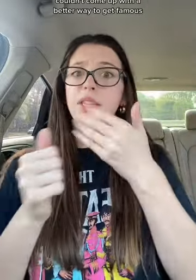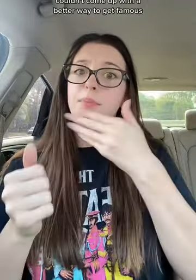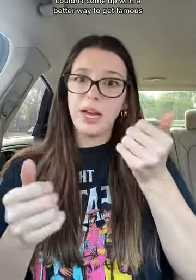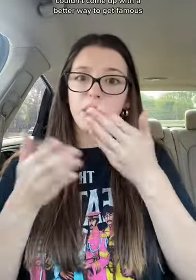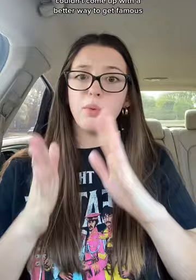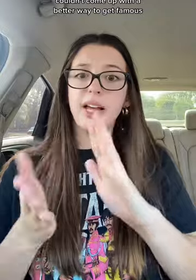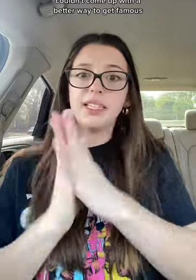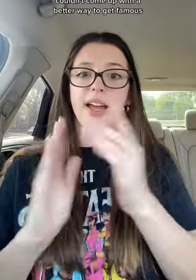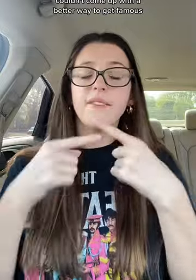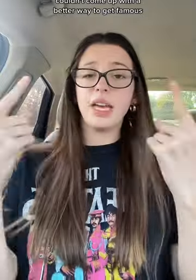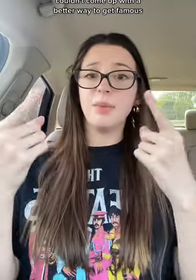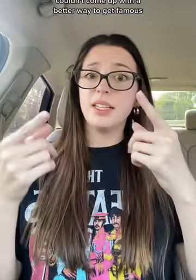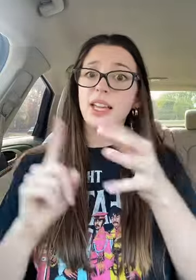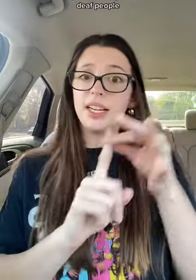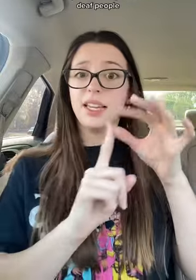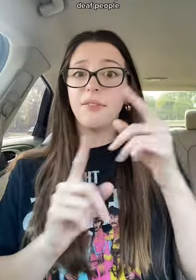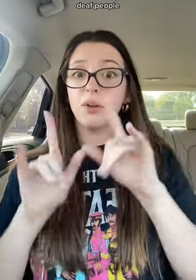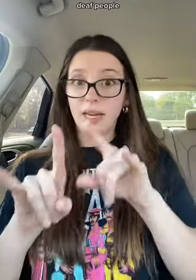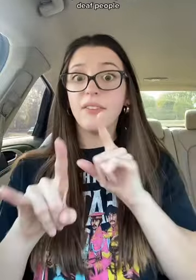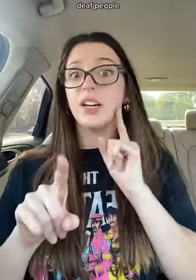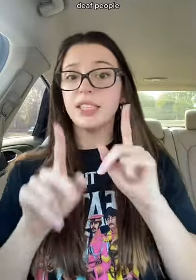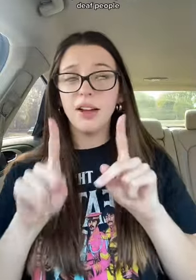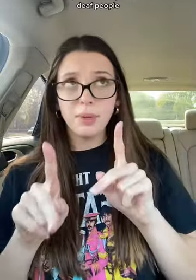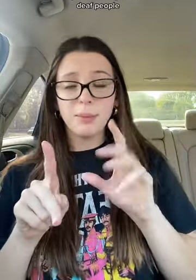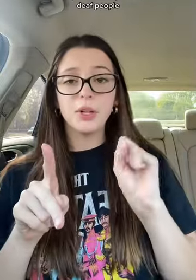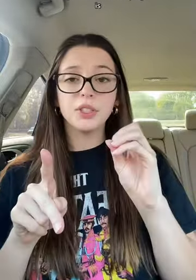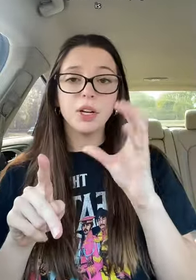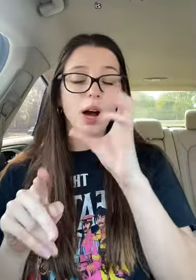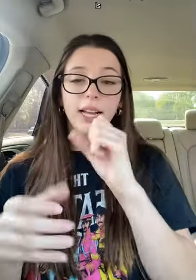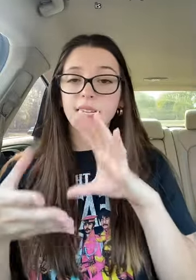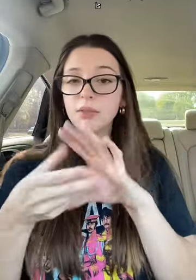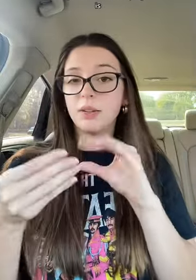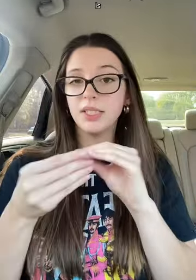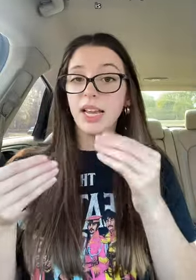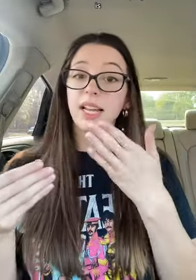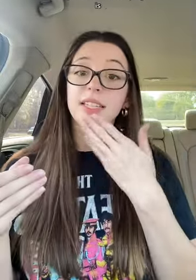a better way to get famous except for making fun of deaf people. So I guess what I'm saying is...